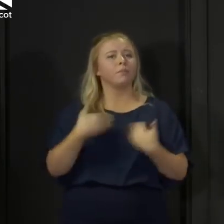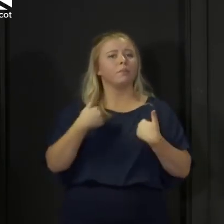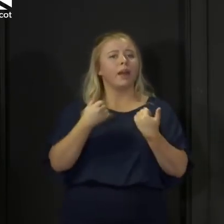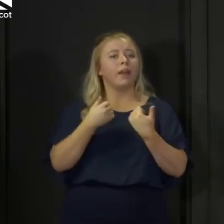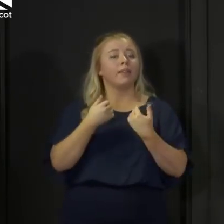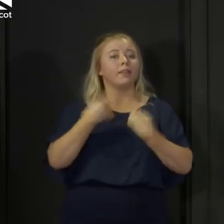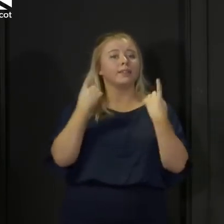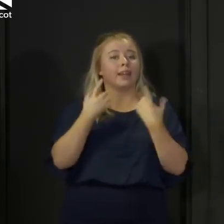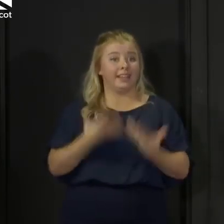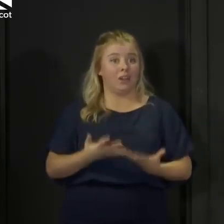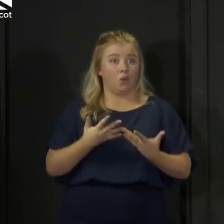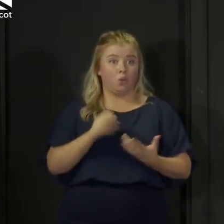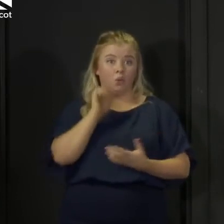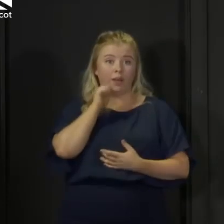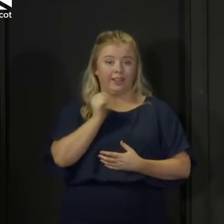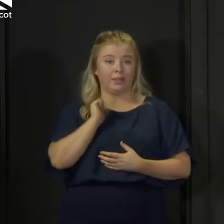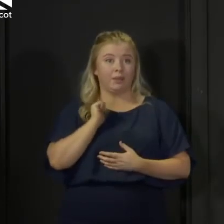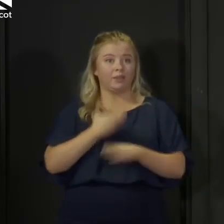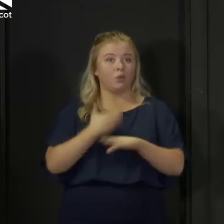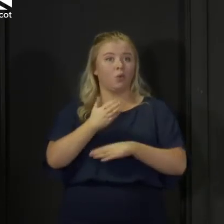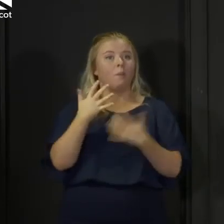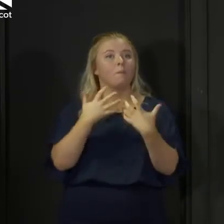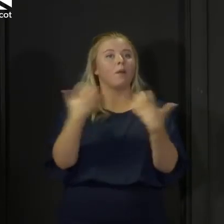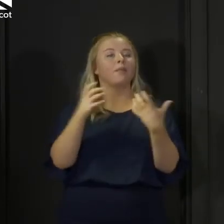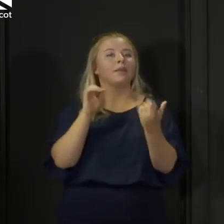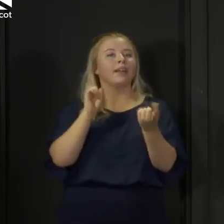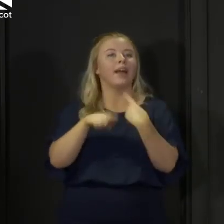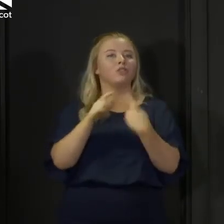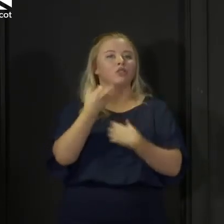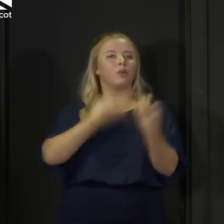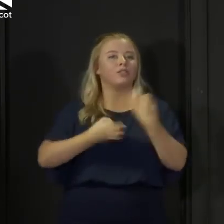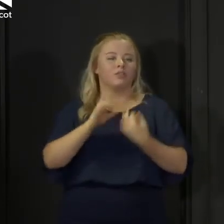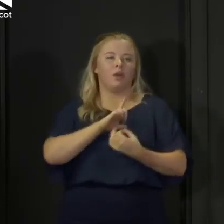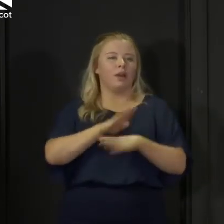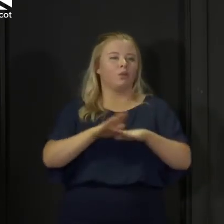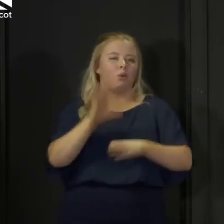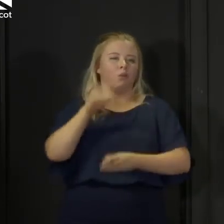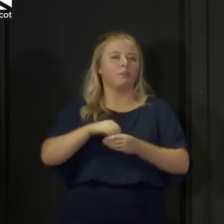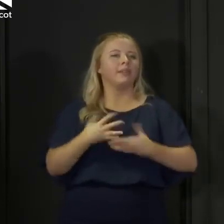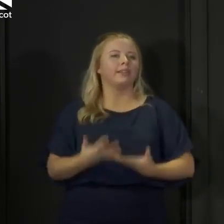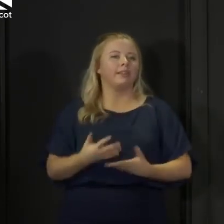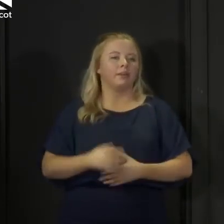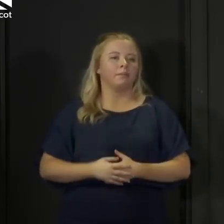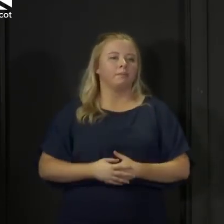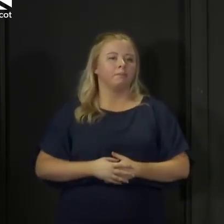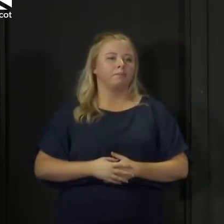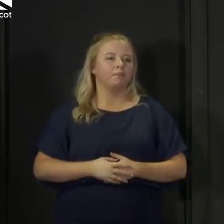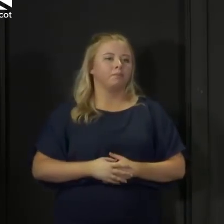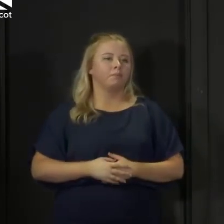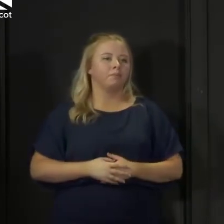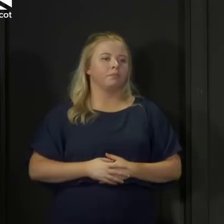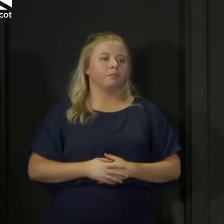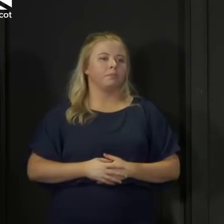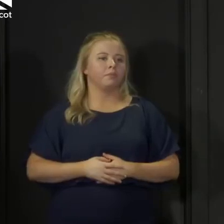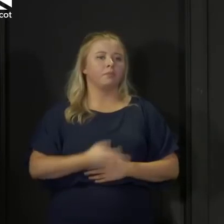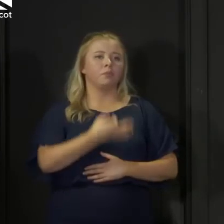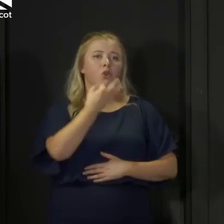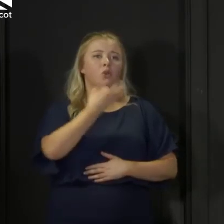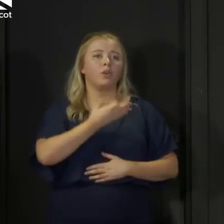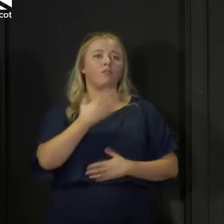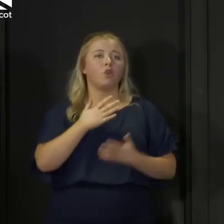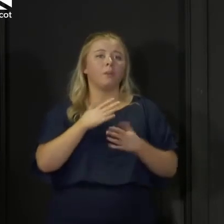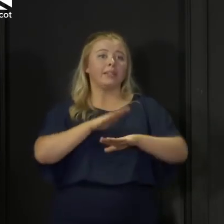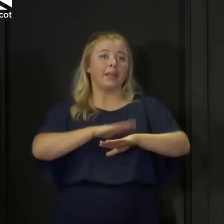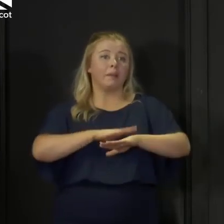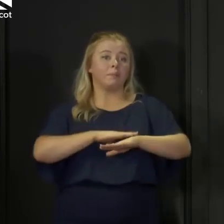is currently about to be in Parliament answering questions, which is why she's not able to be with us today. Cairn Andrews from The